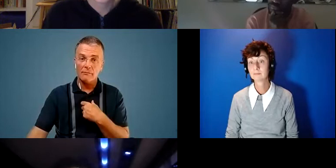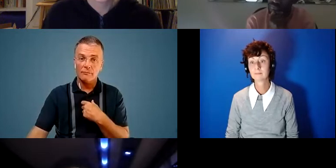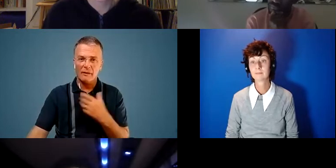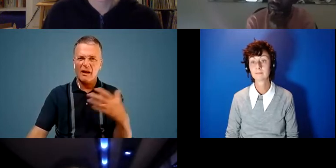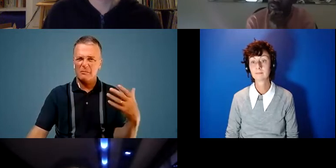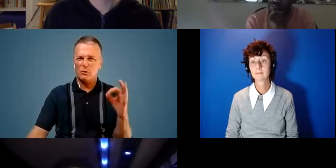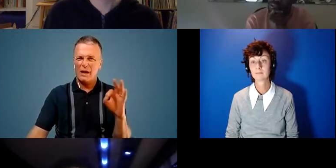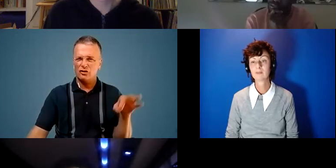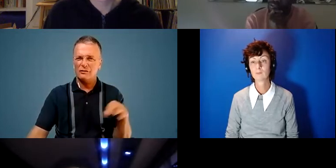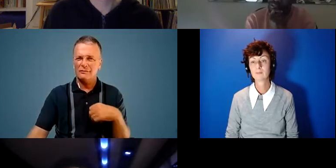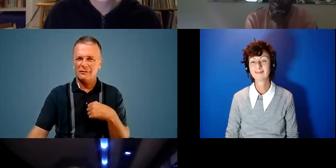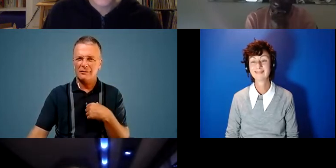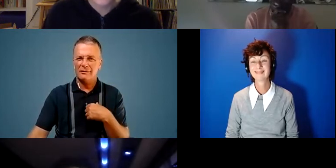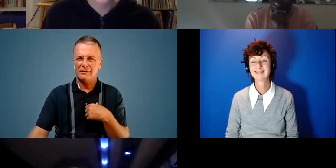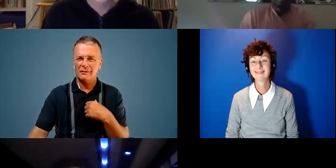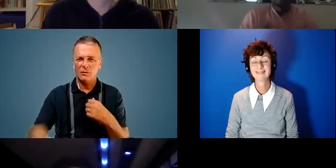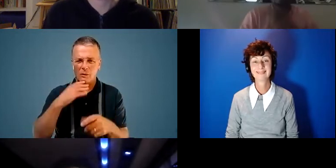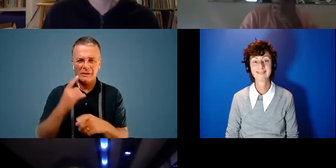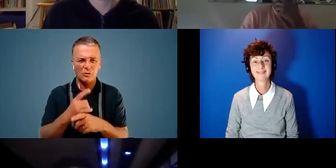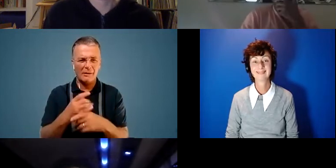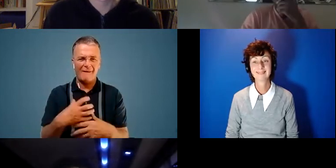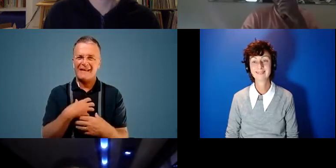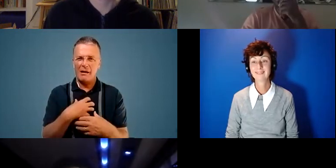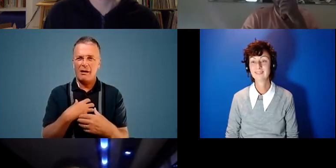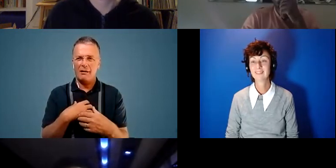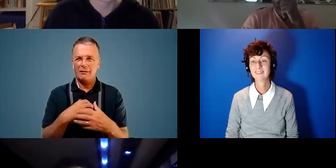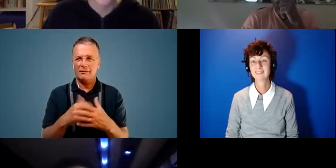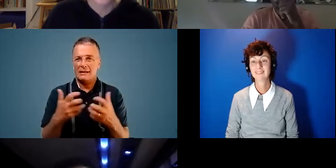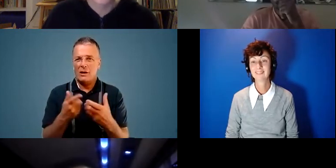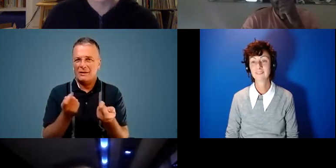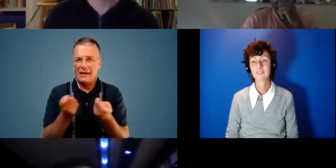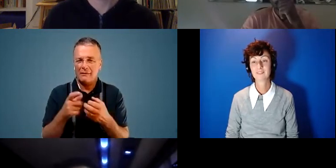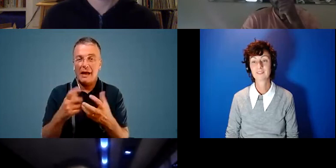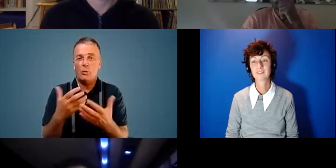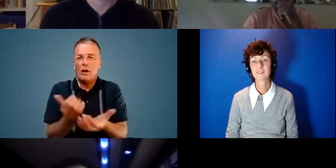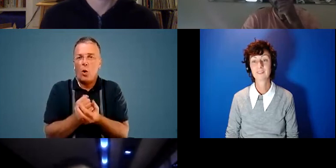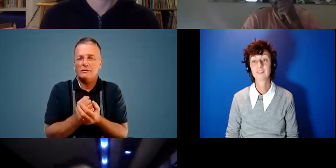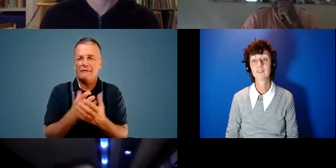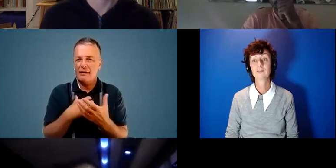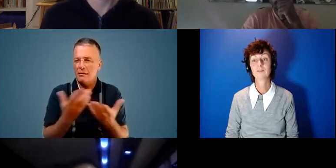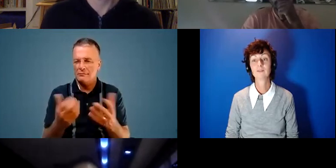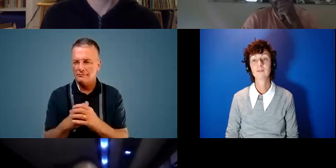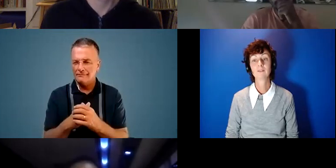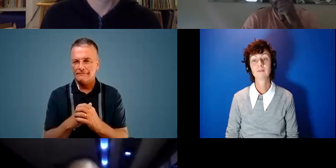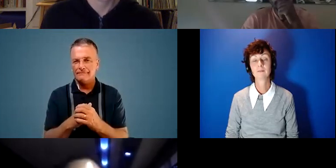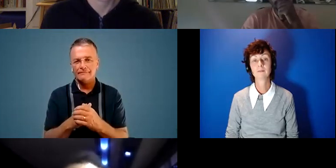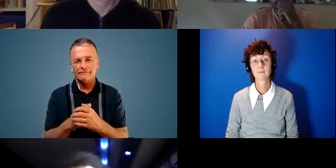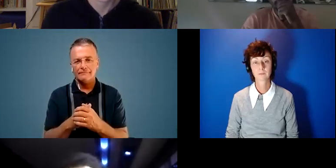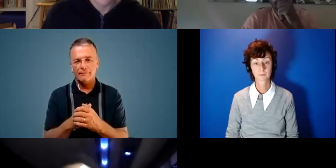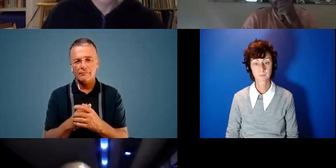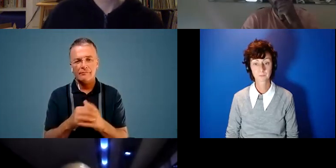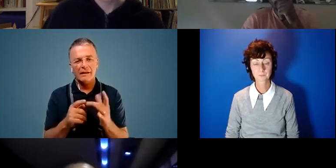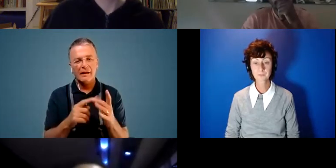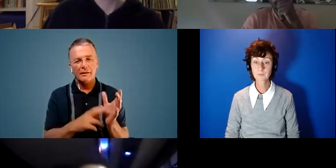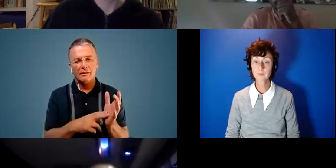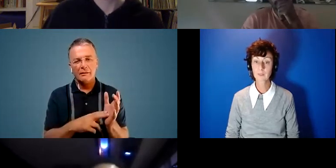question when it comes to talking about fear um and then how we tackle it and how we hold it um um